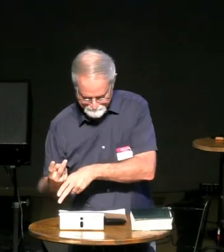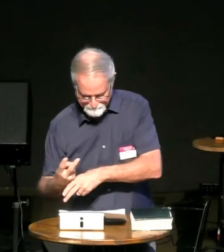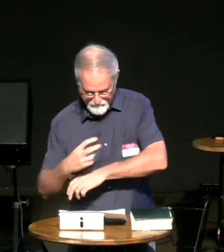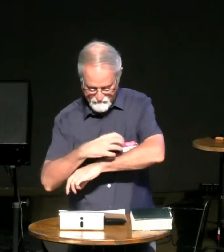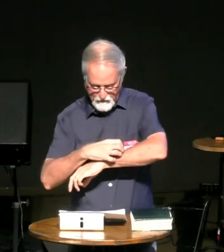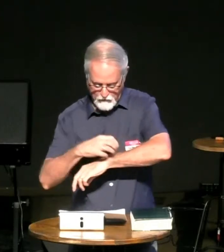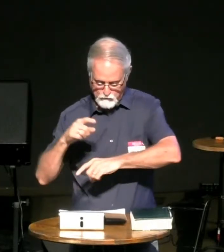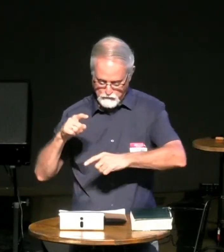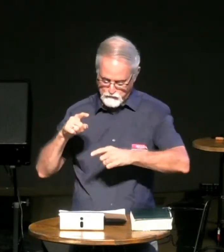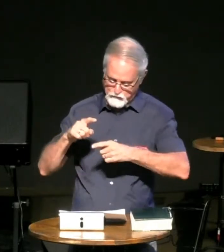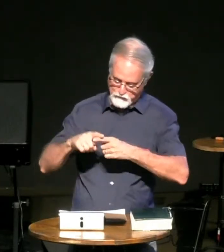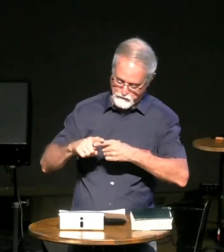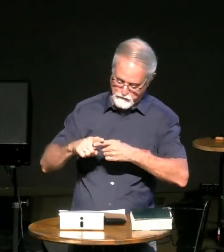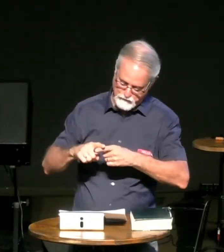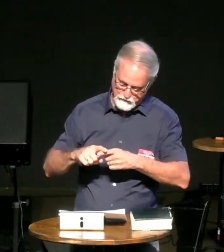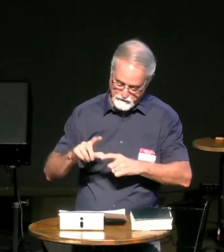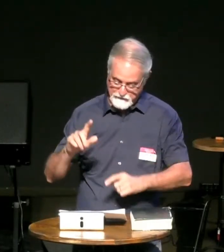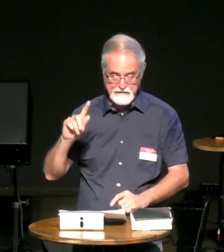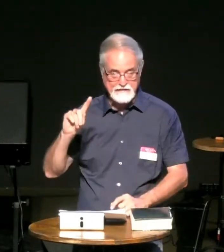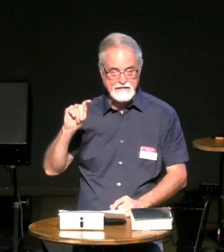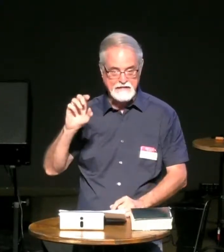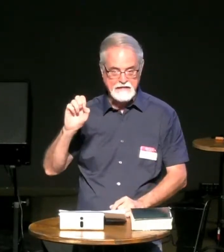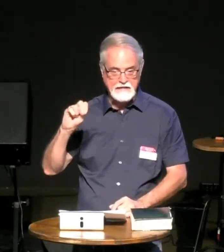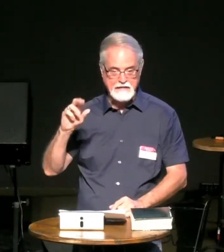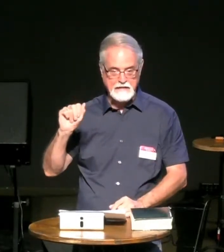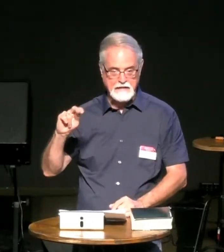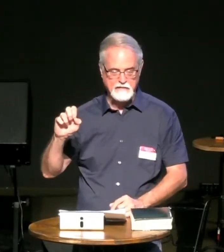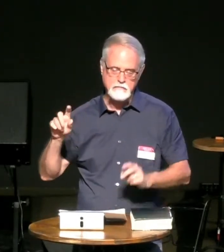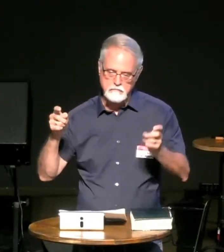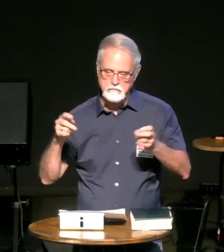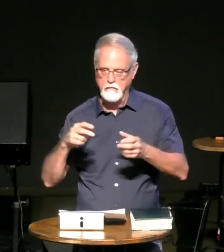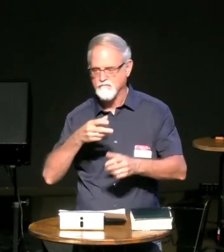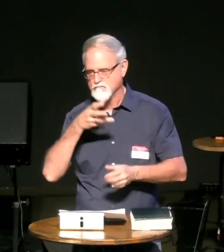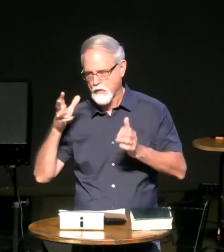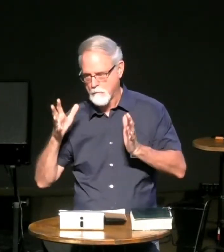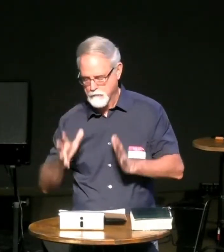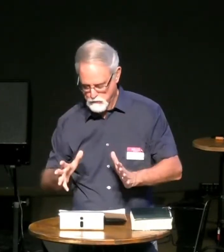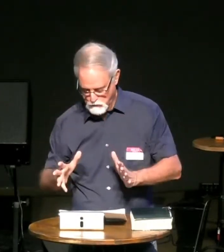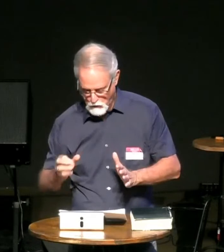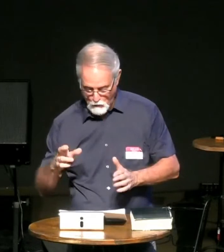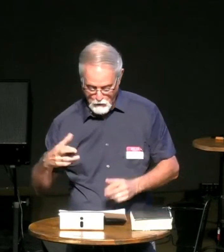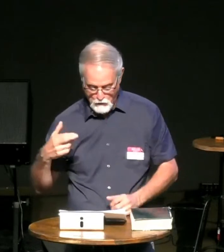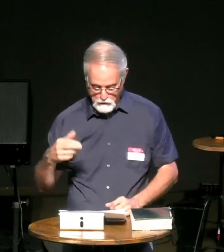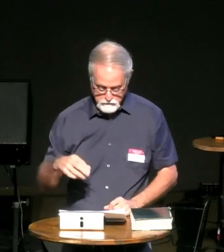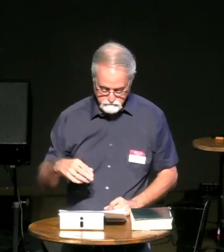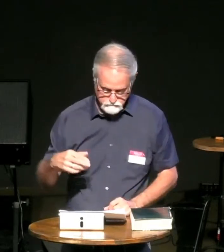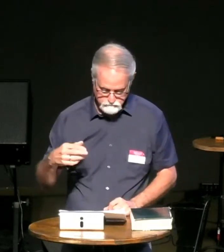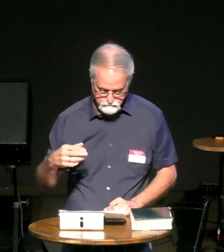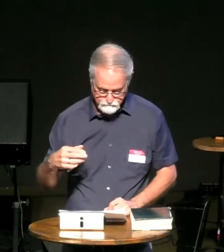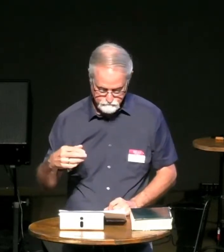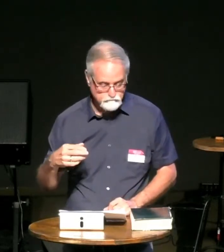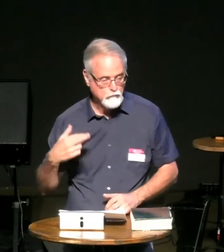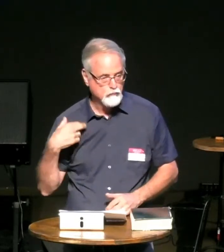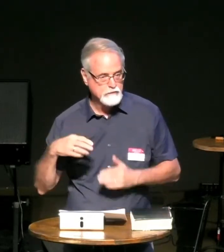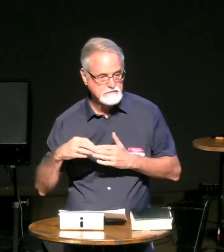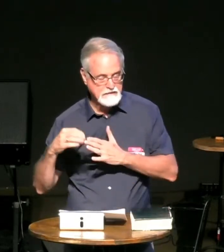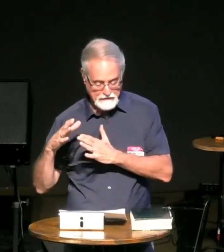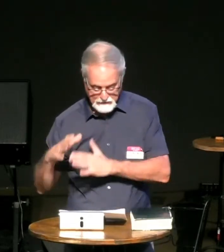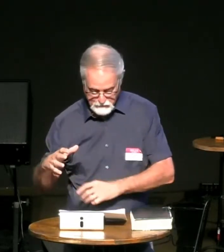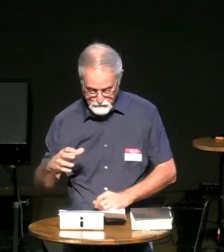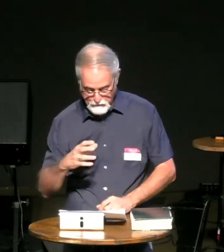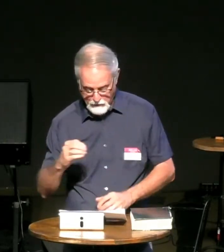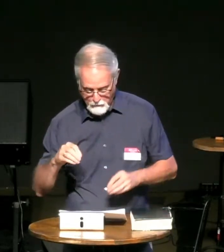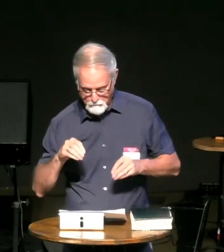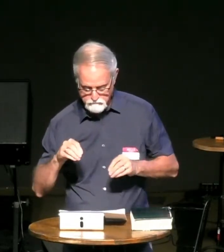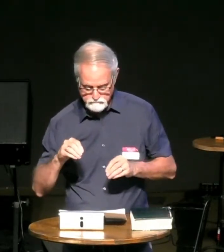and then he leased that vineyard to tenants or what we would now call farmers and